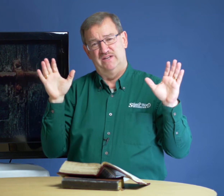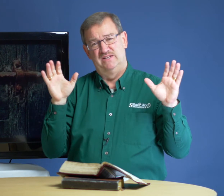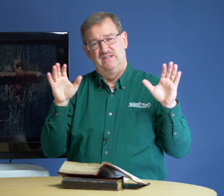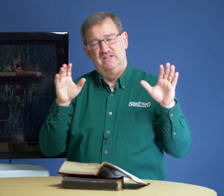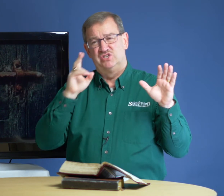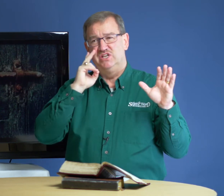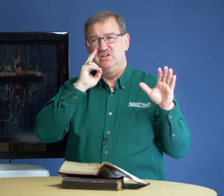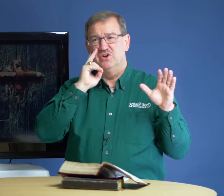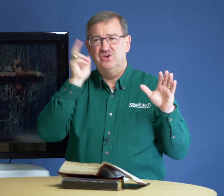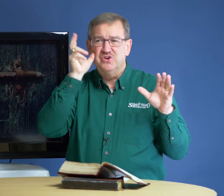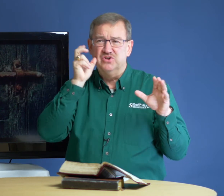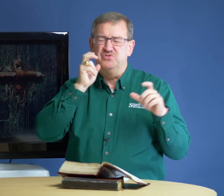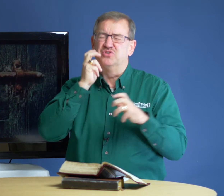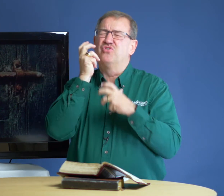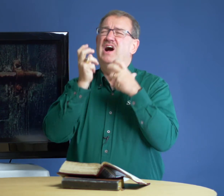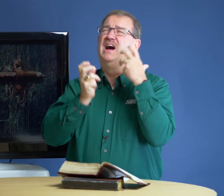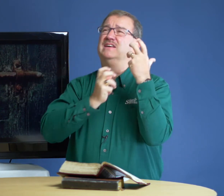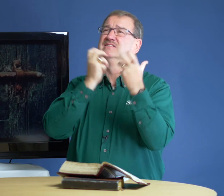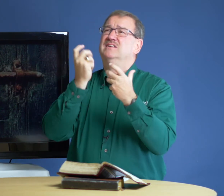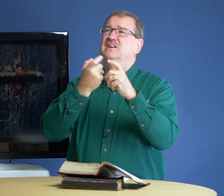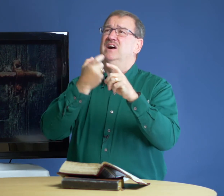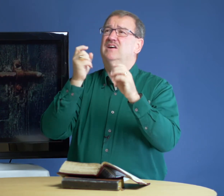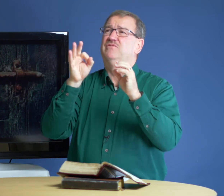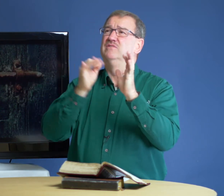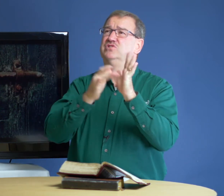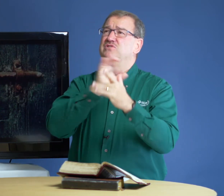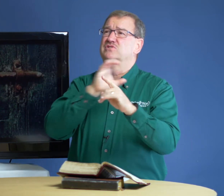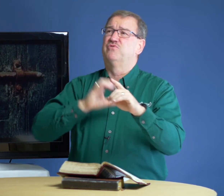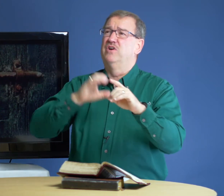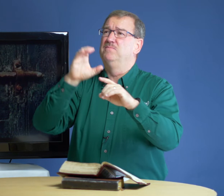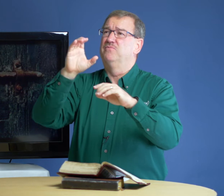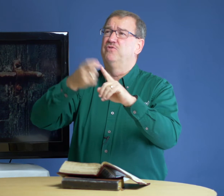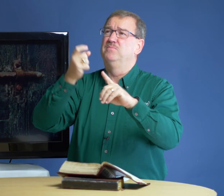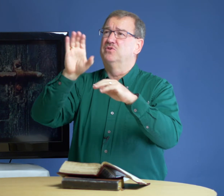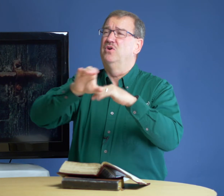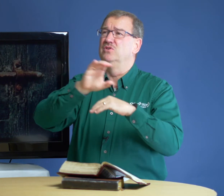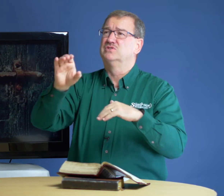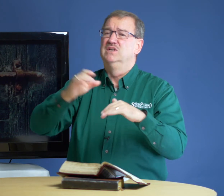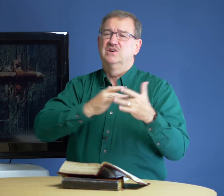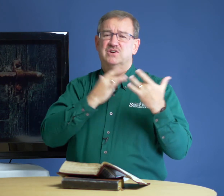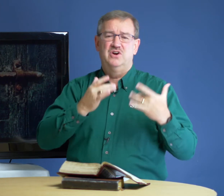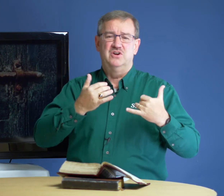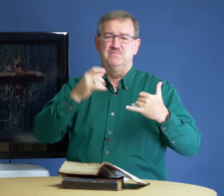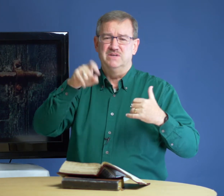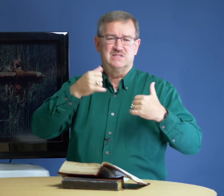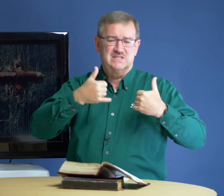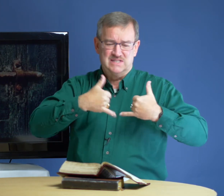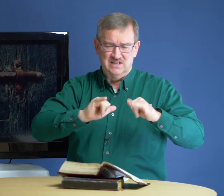She heard the cries of Jesus from the cross. Her heart must still